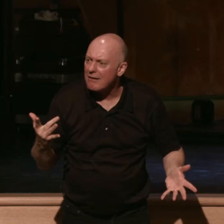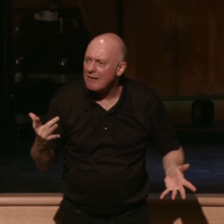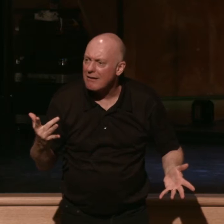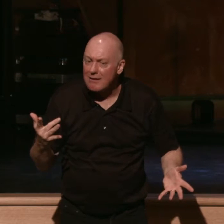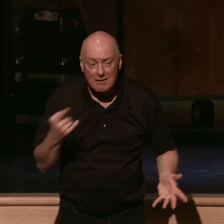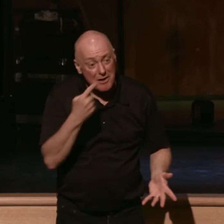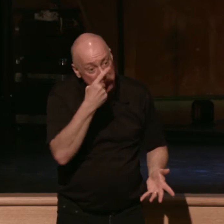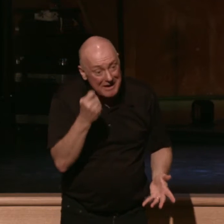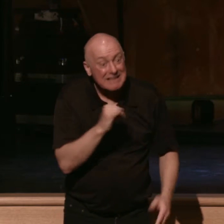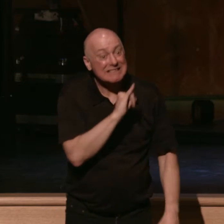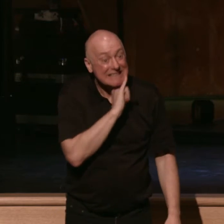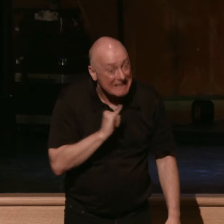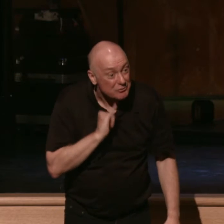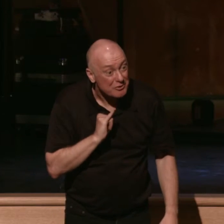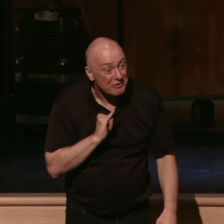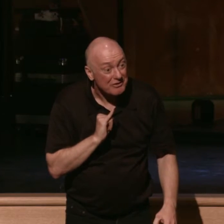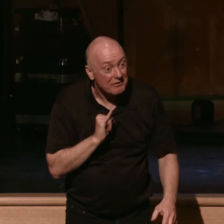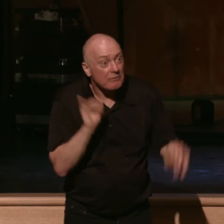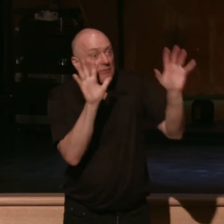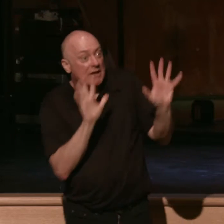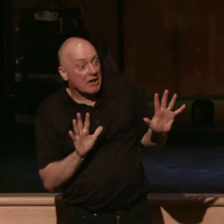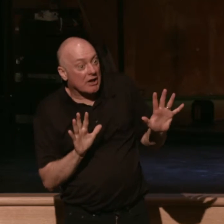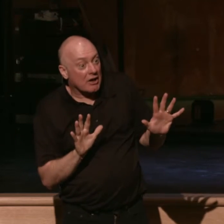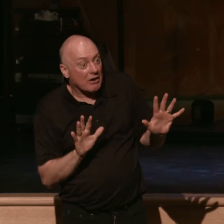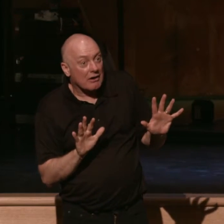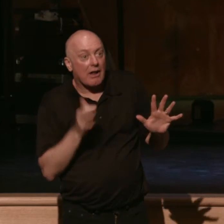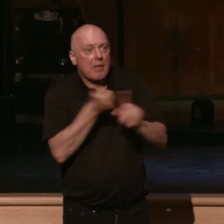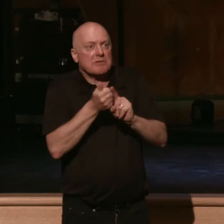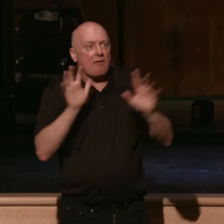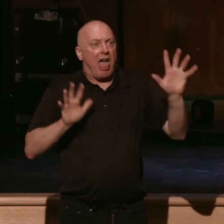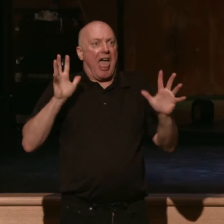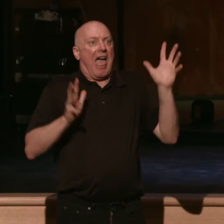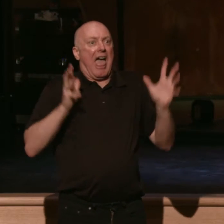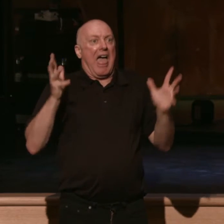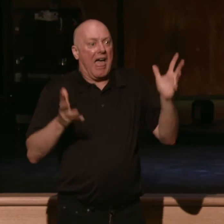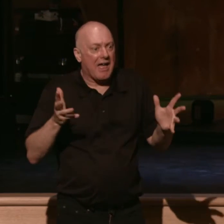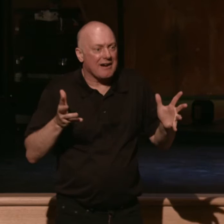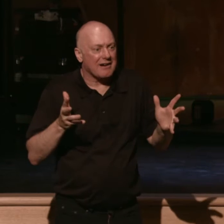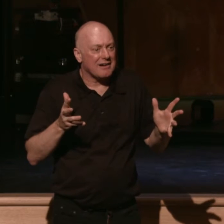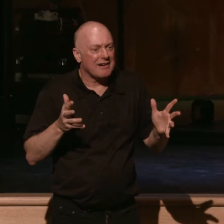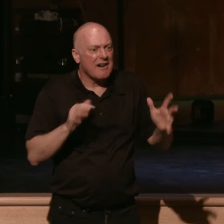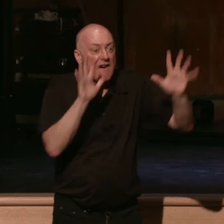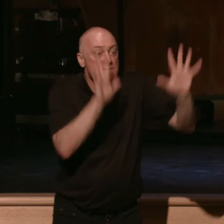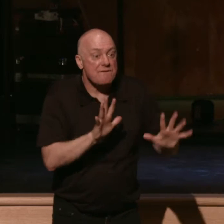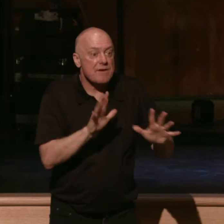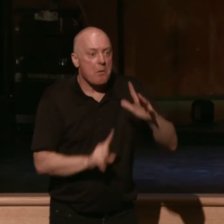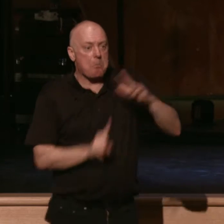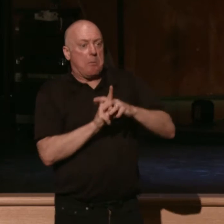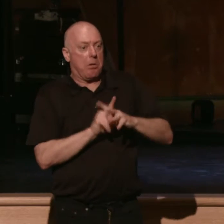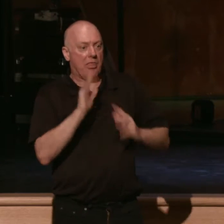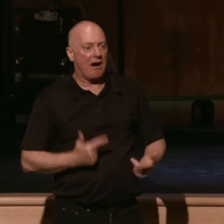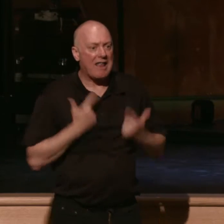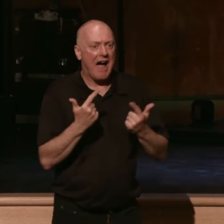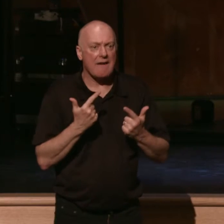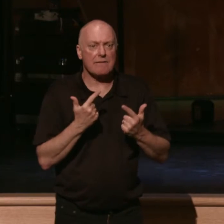fearing and being dismayed. A fear has come into their life. A crisis has hit them.